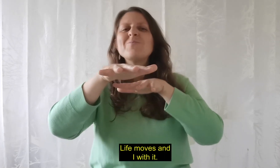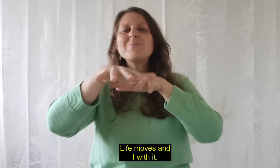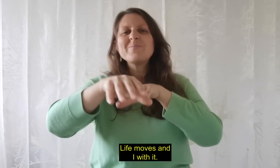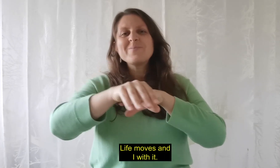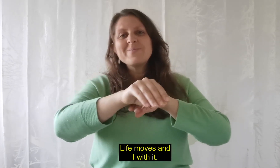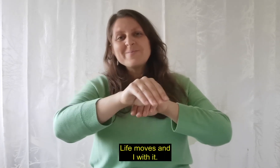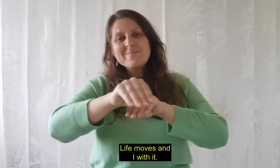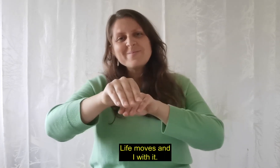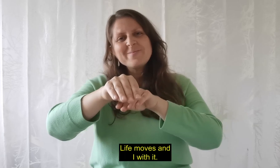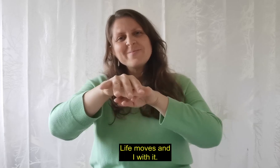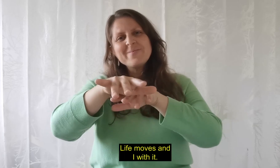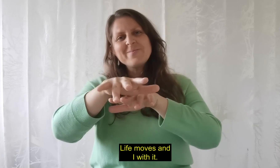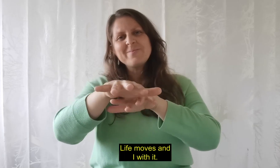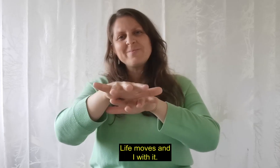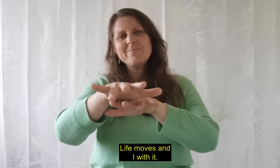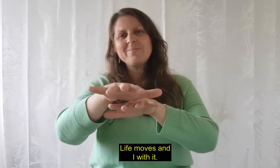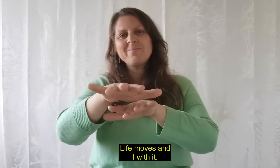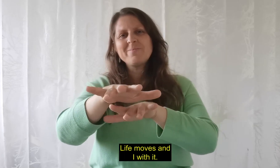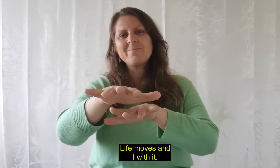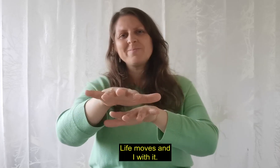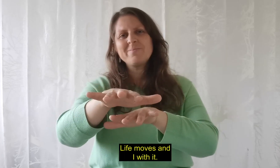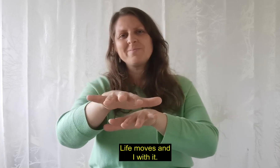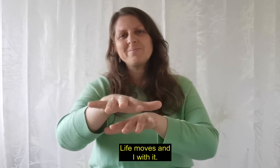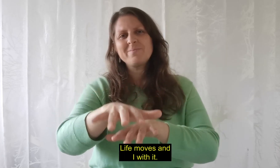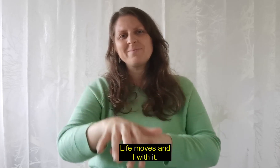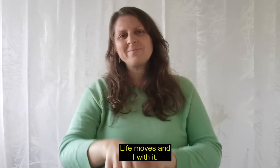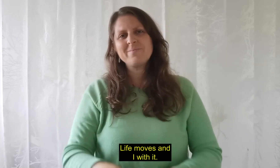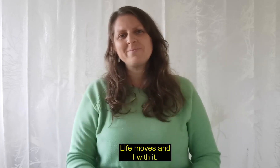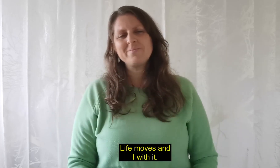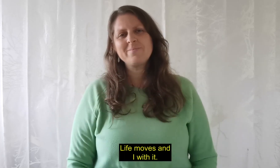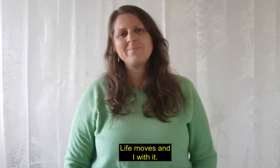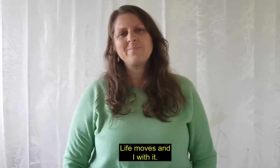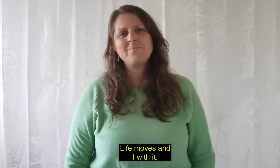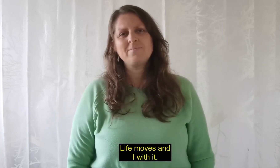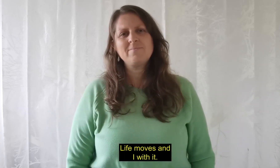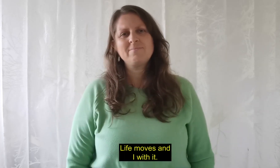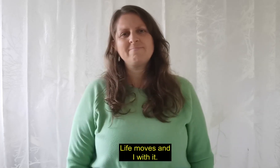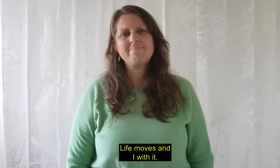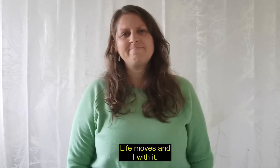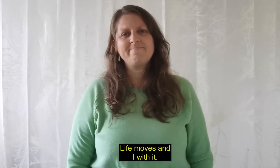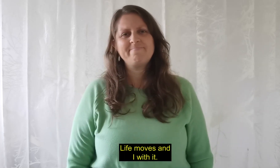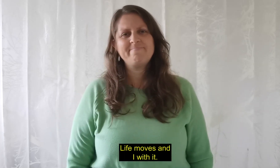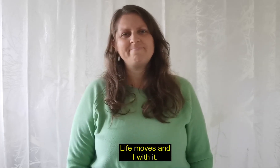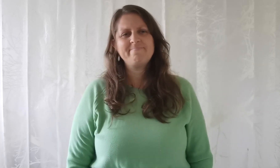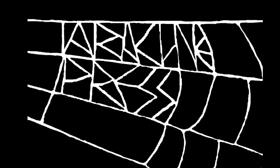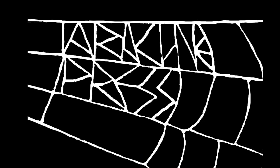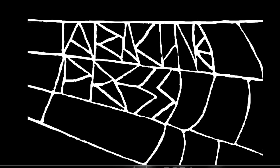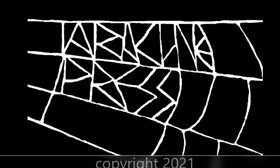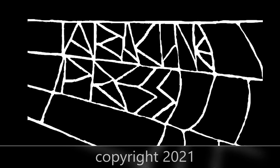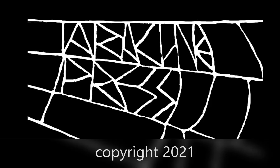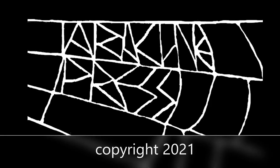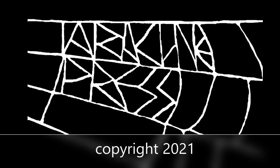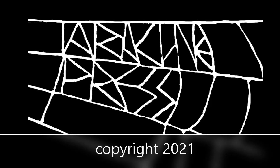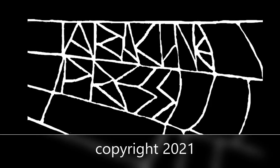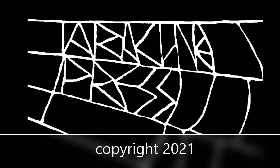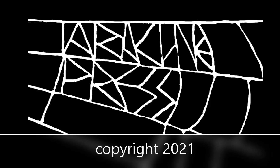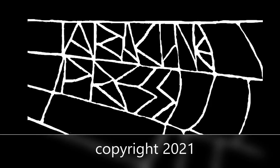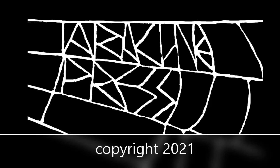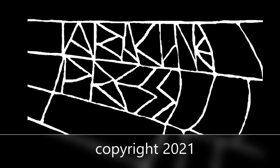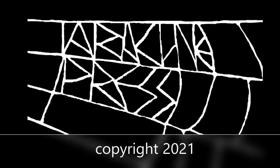and I with it Thank